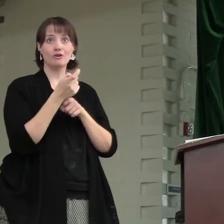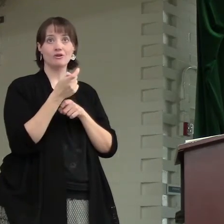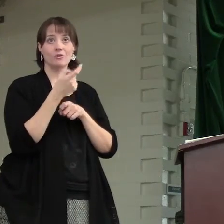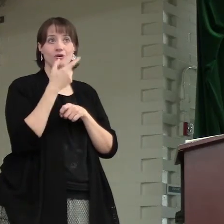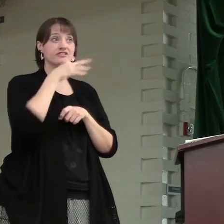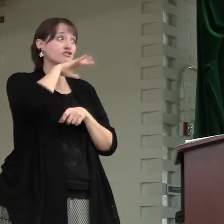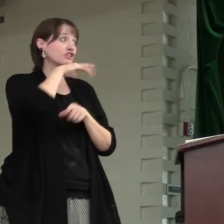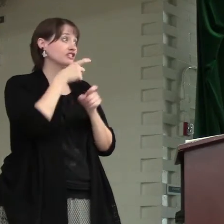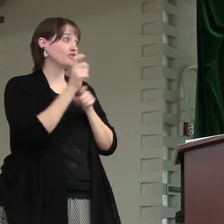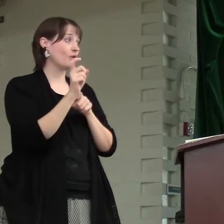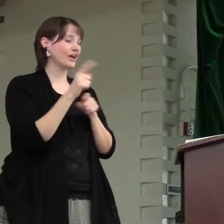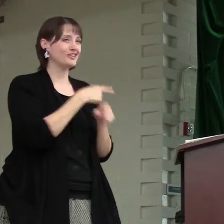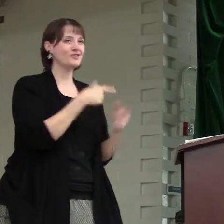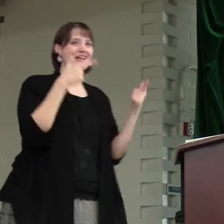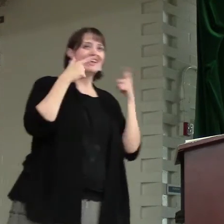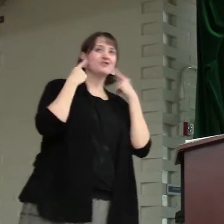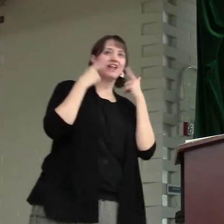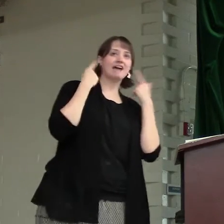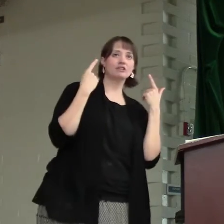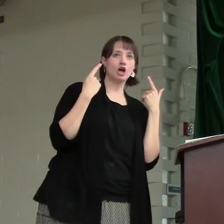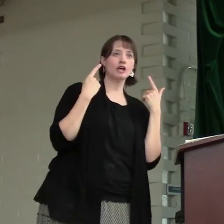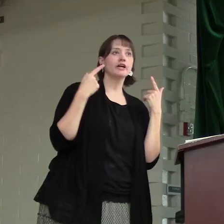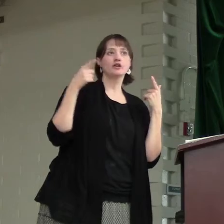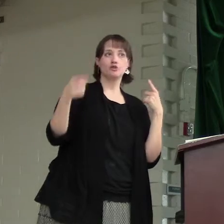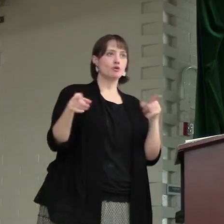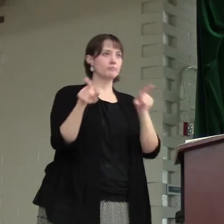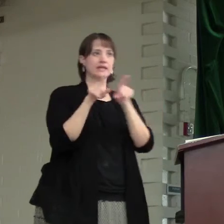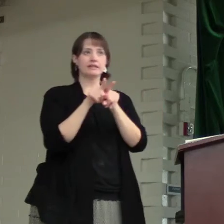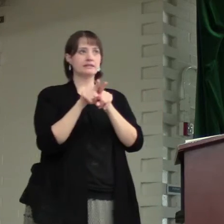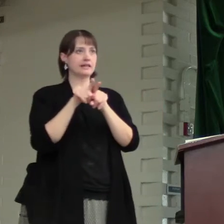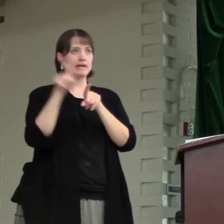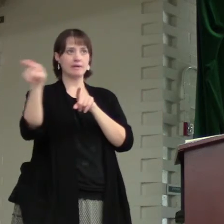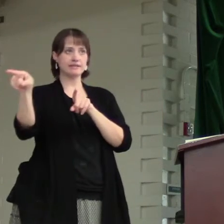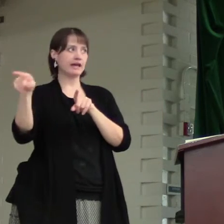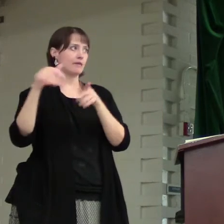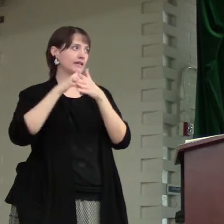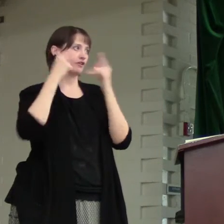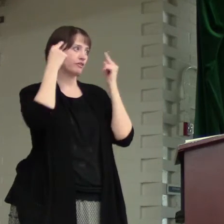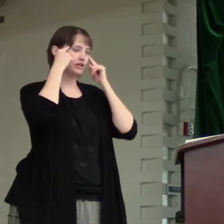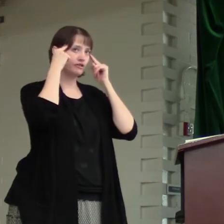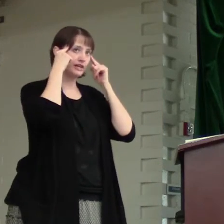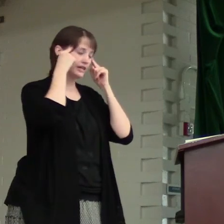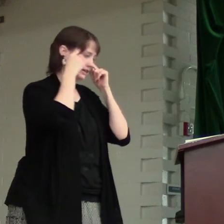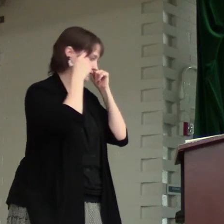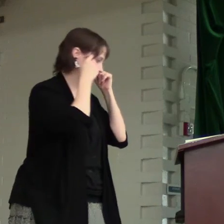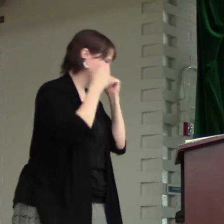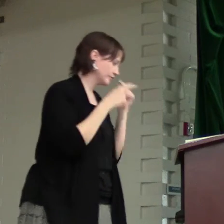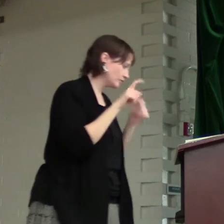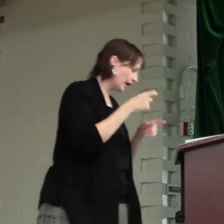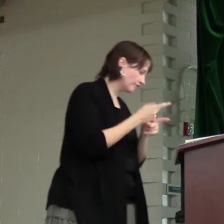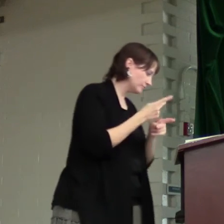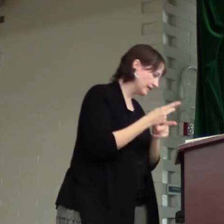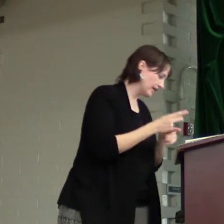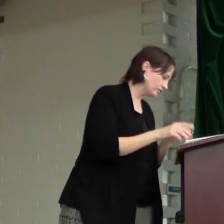or a dirty joke and you laugh along, you are being the same as them in your thinking. So we have to be careful.